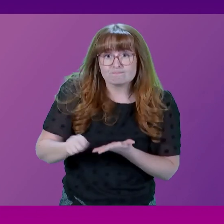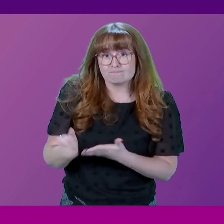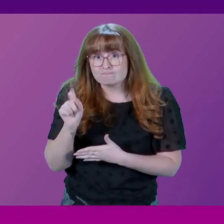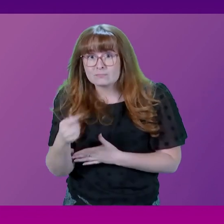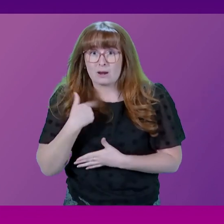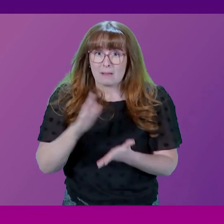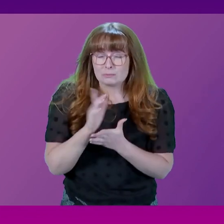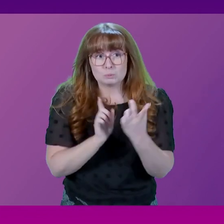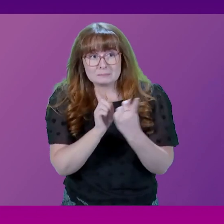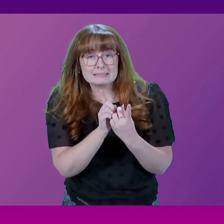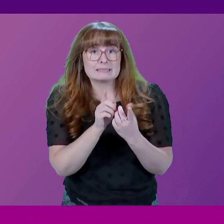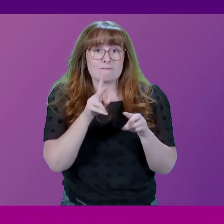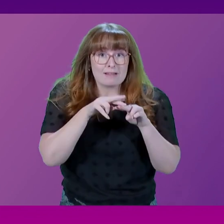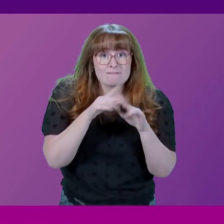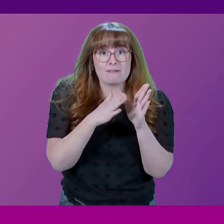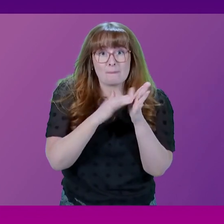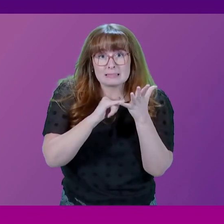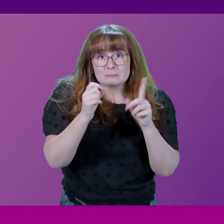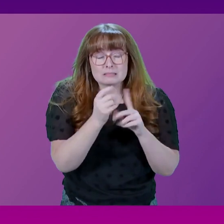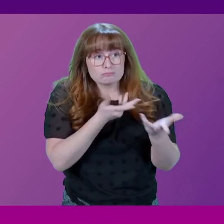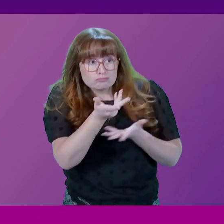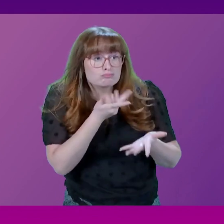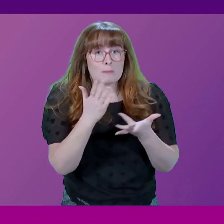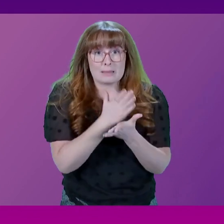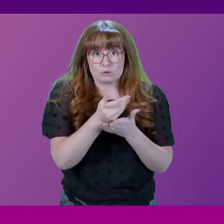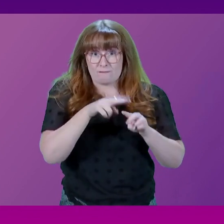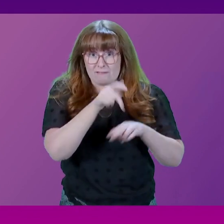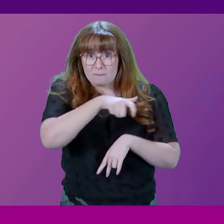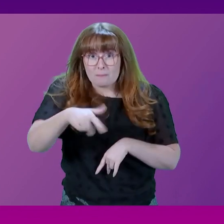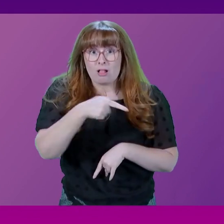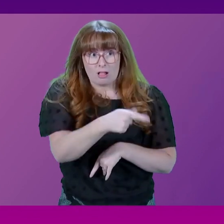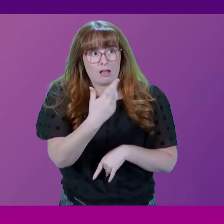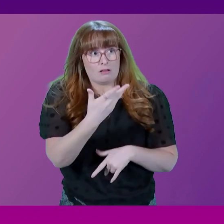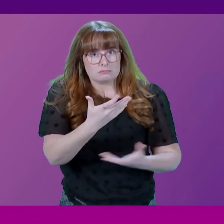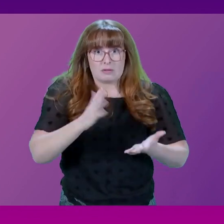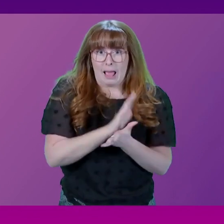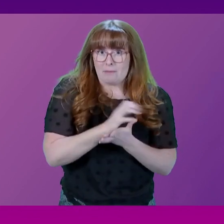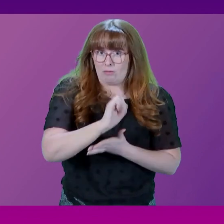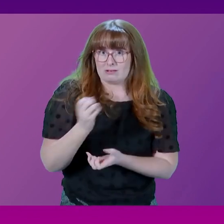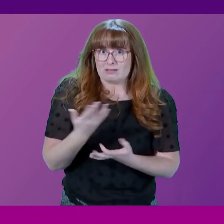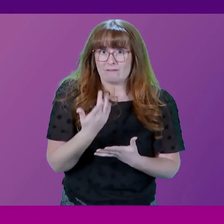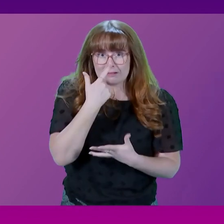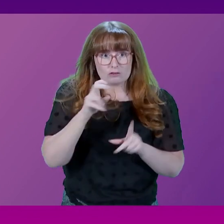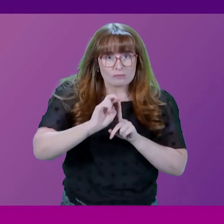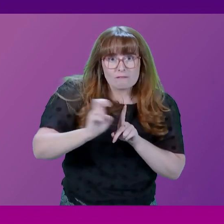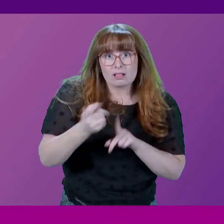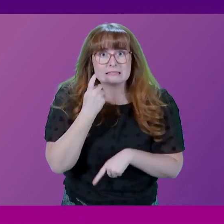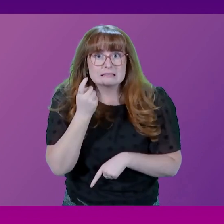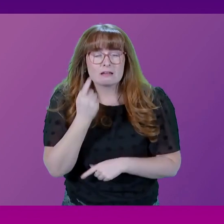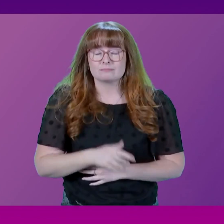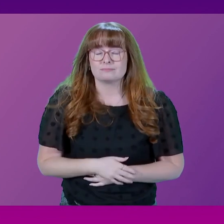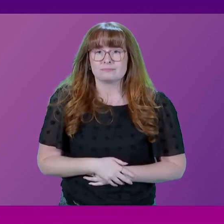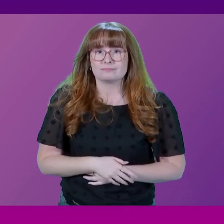meet with Fife MSPs, so we can ensure that the people of Fife get the service that they absolutely need and require.